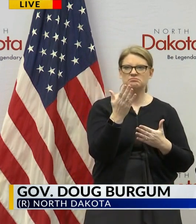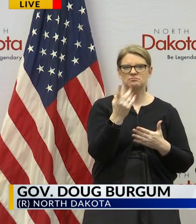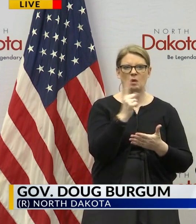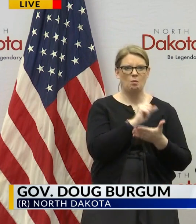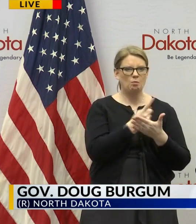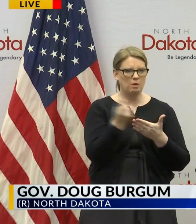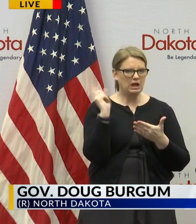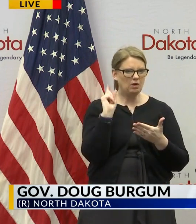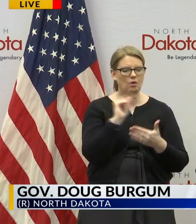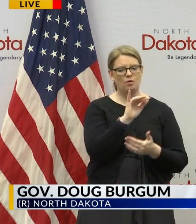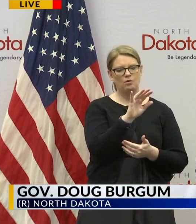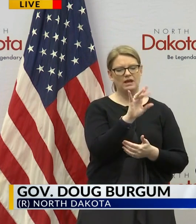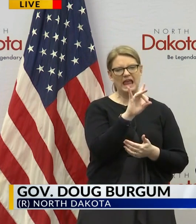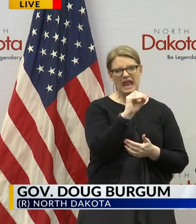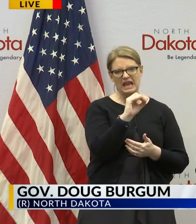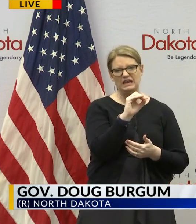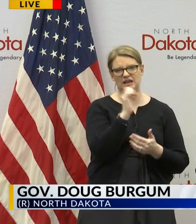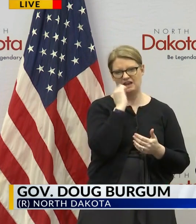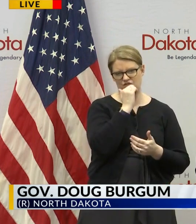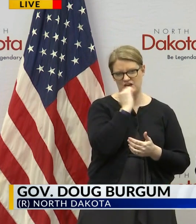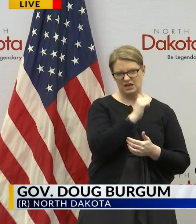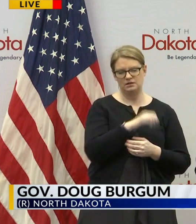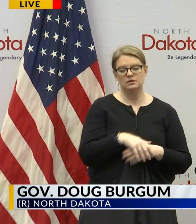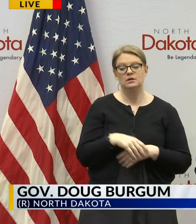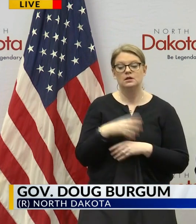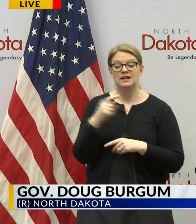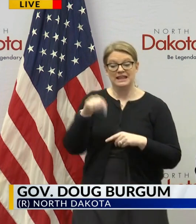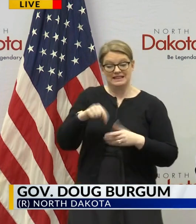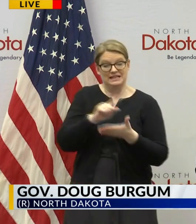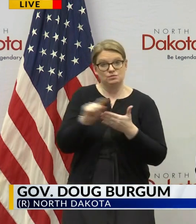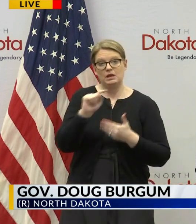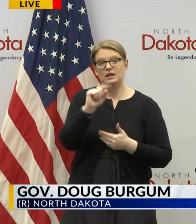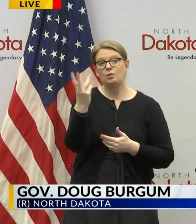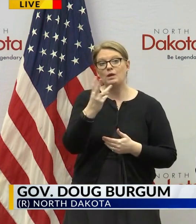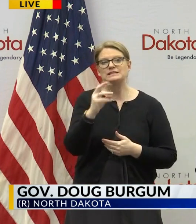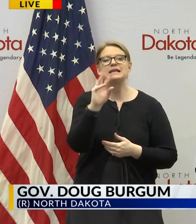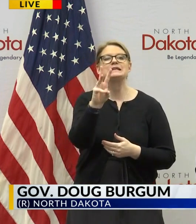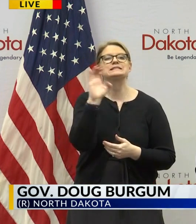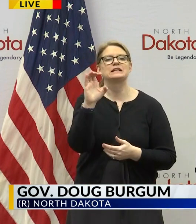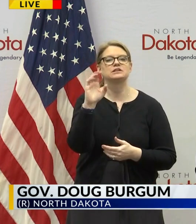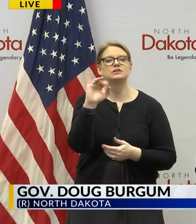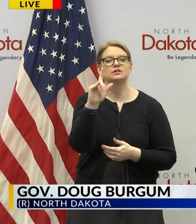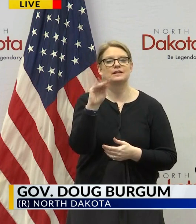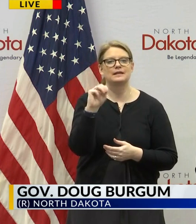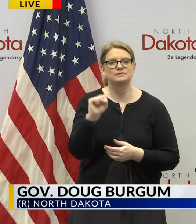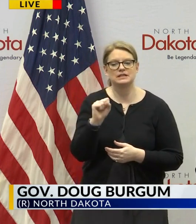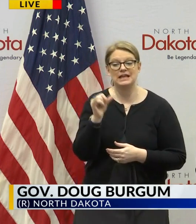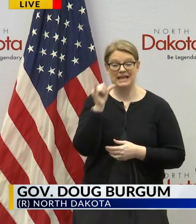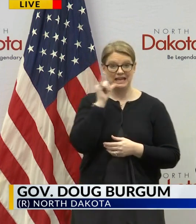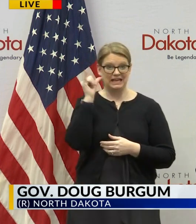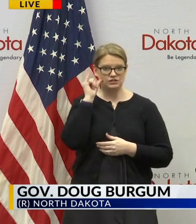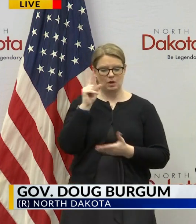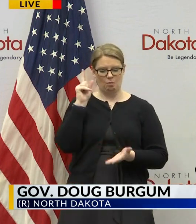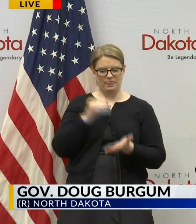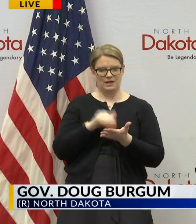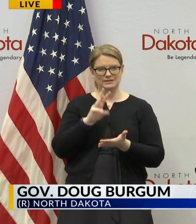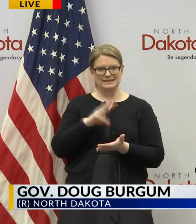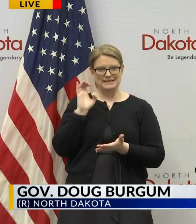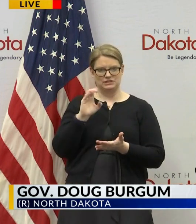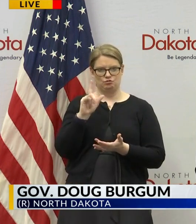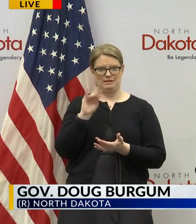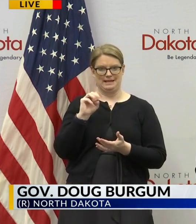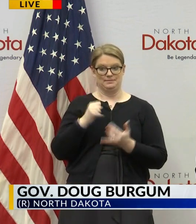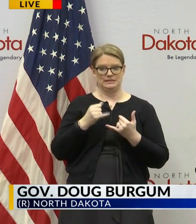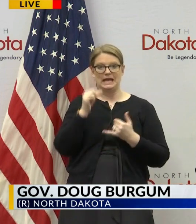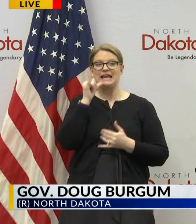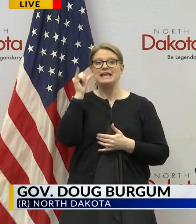week ago about 80 claims a day Wednesday of this week we had 600 claims yesterday 1600 so